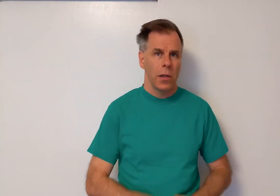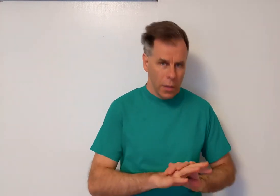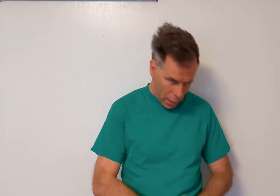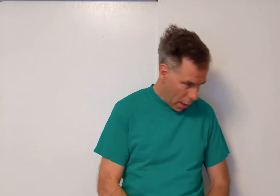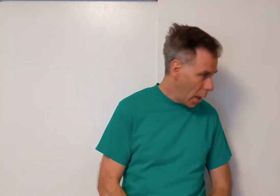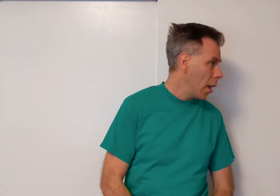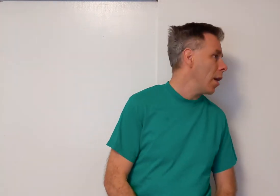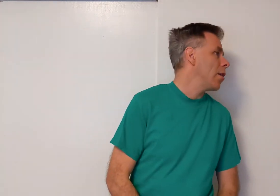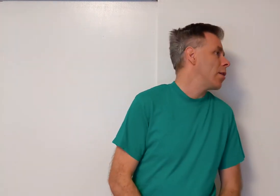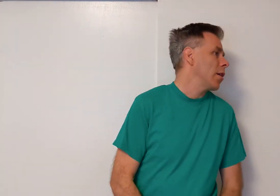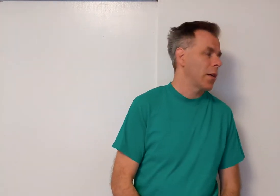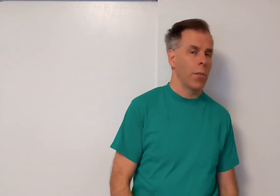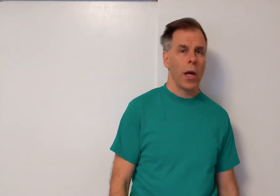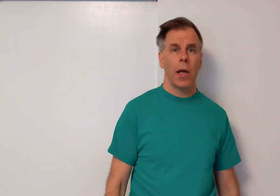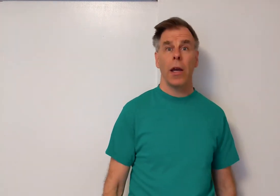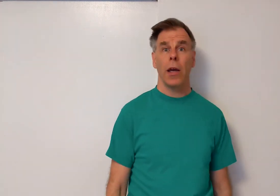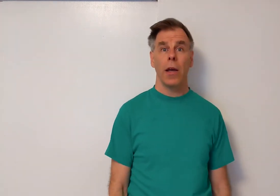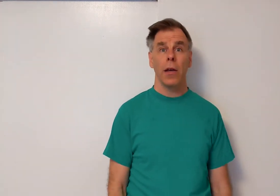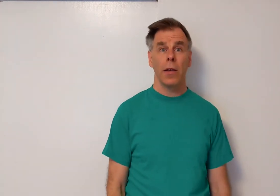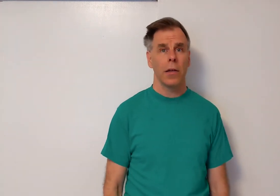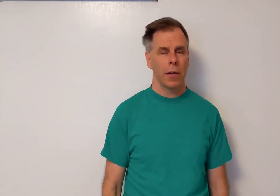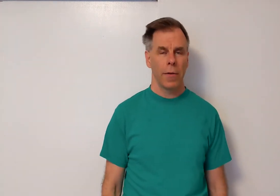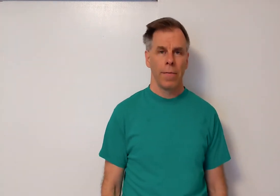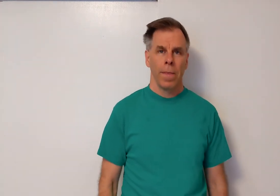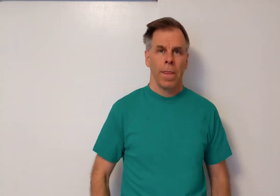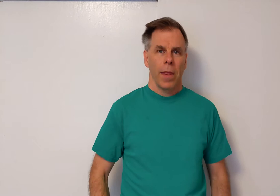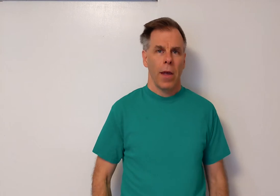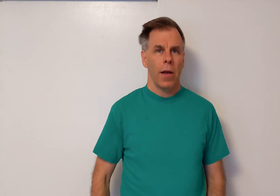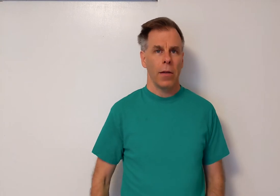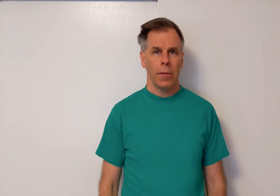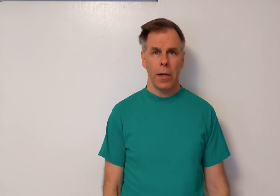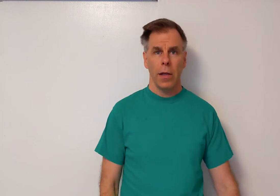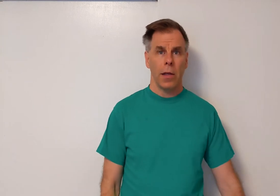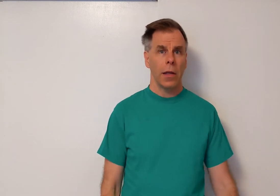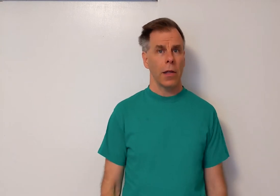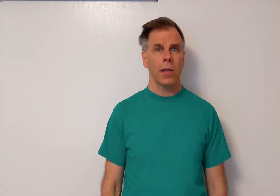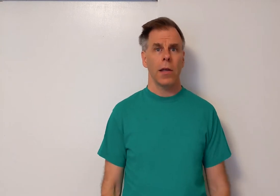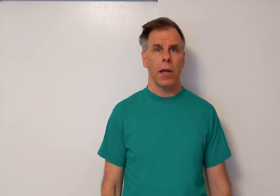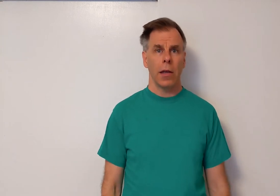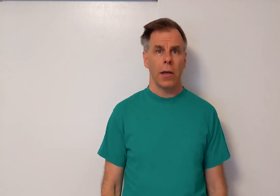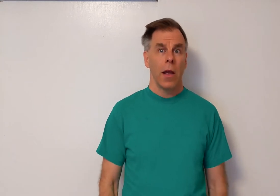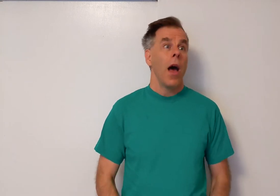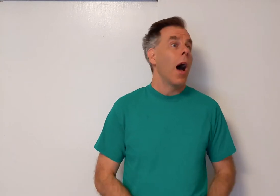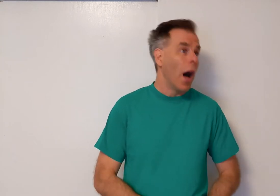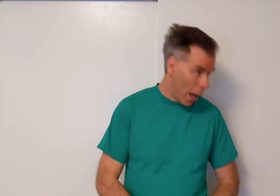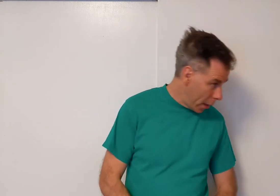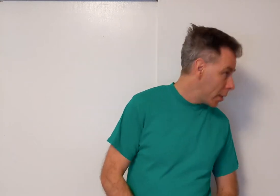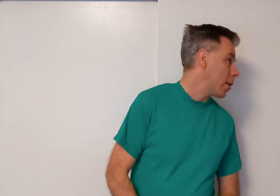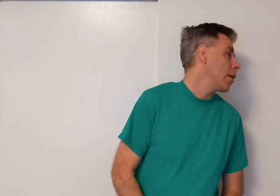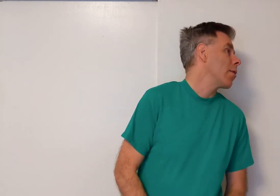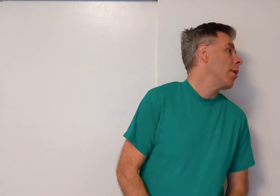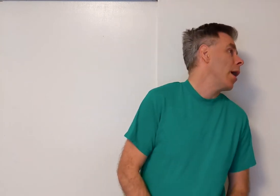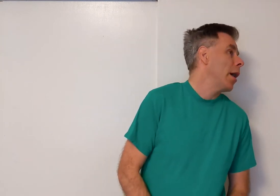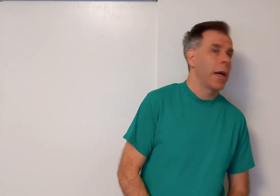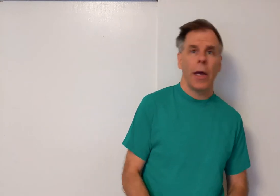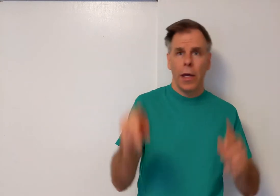and I stick my head. All righty, next line. I stick my head